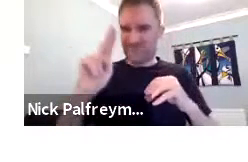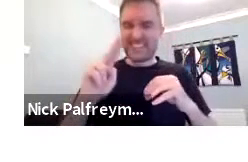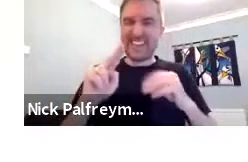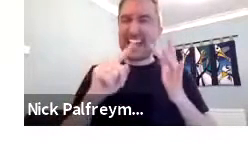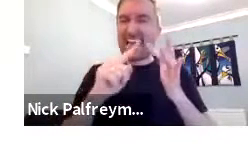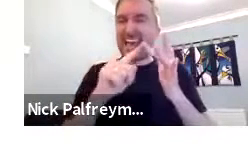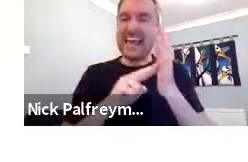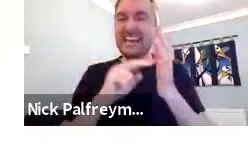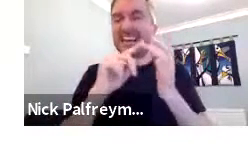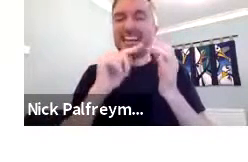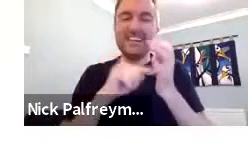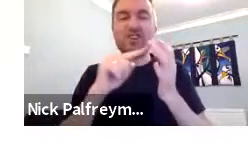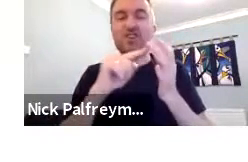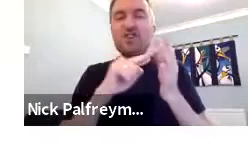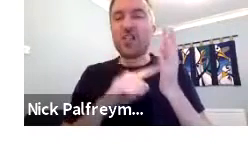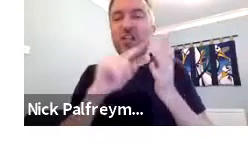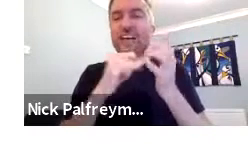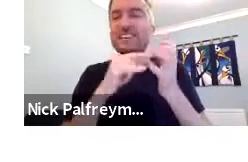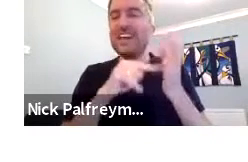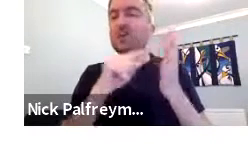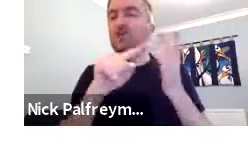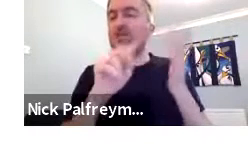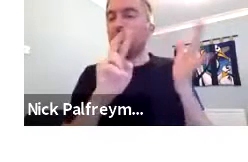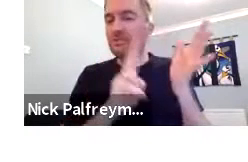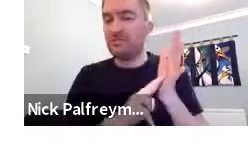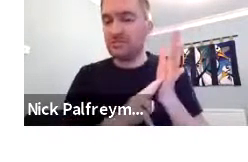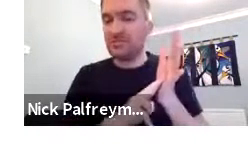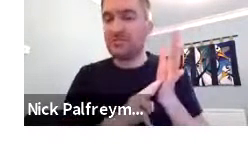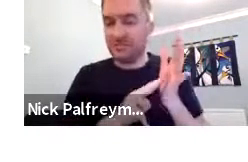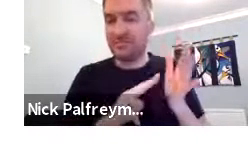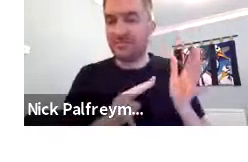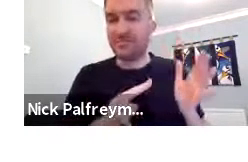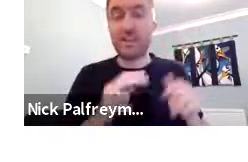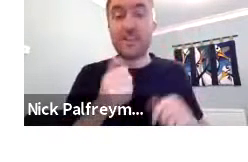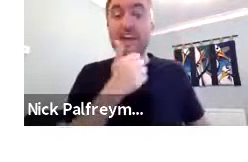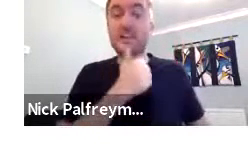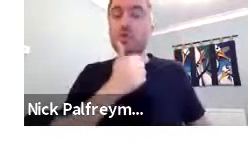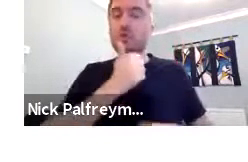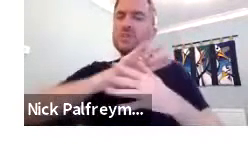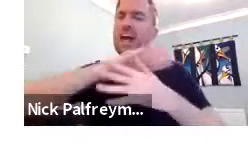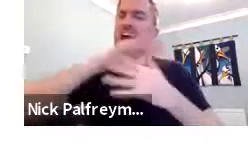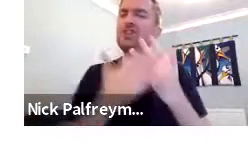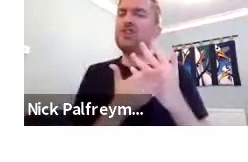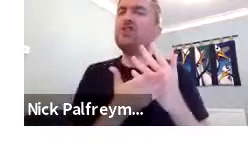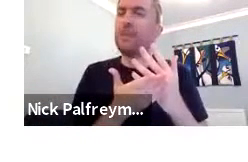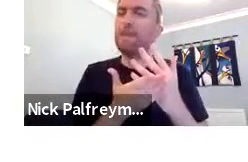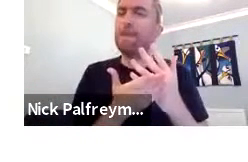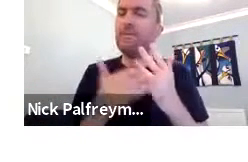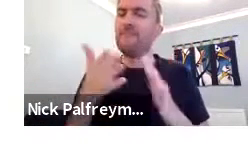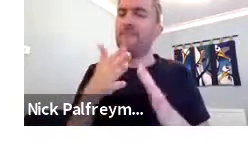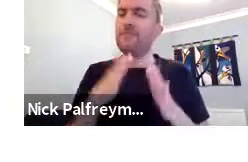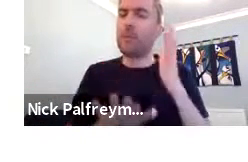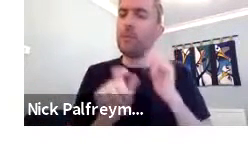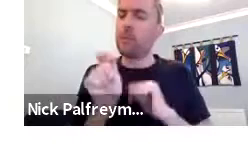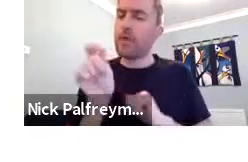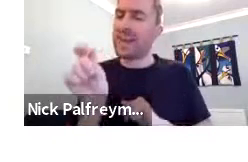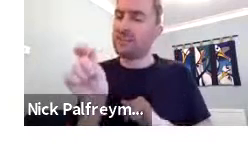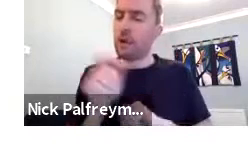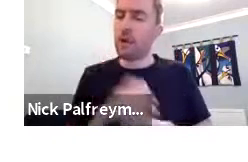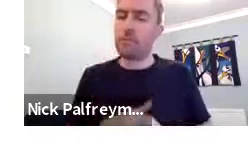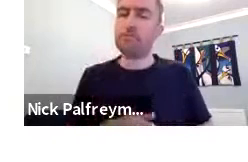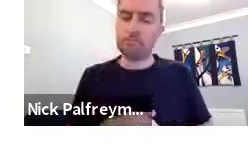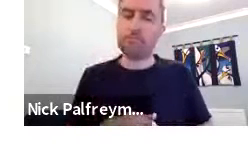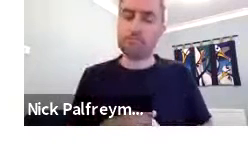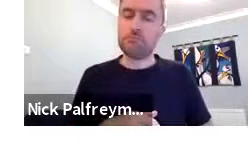Or the fourth way could be using, I've called it initialisation, using a handshape of a letter from a particular